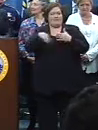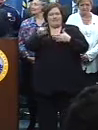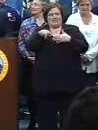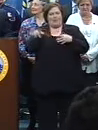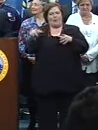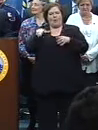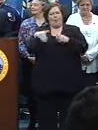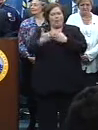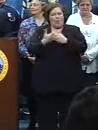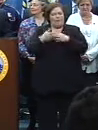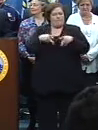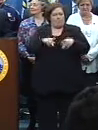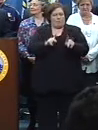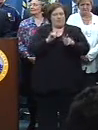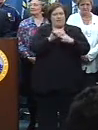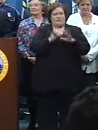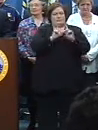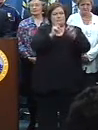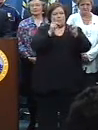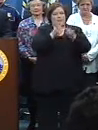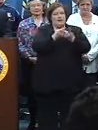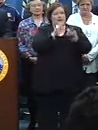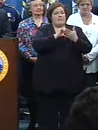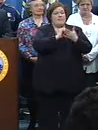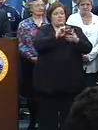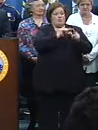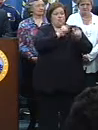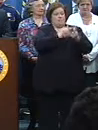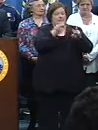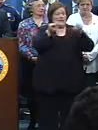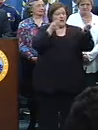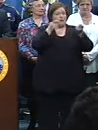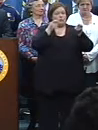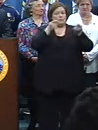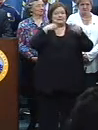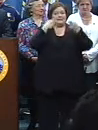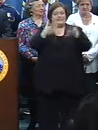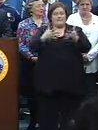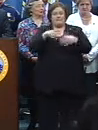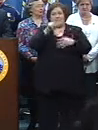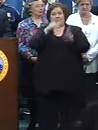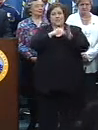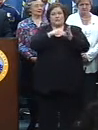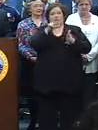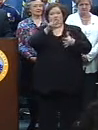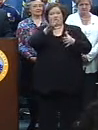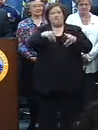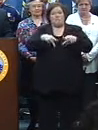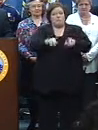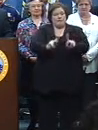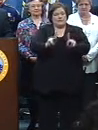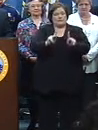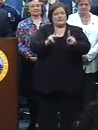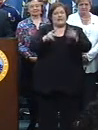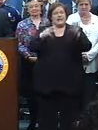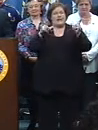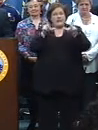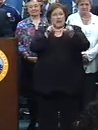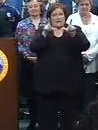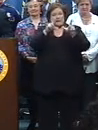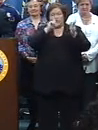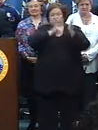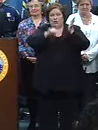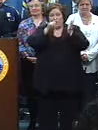They're all permitted. And the Department of Bureau of Revenue handles that. They performed 1,035 permit and license checks.